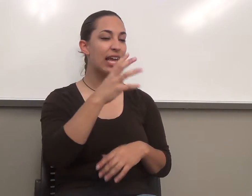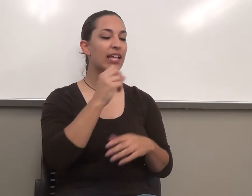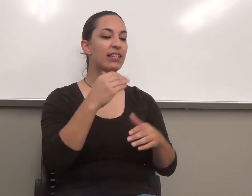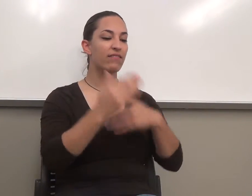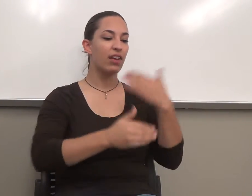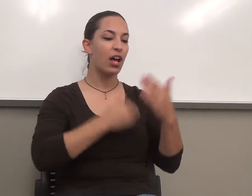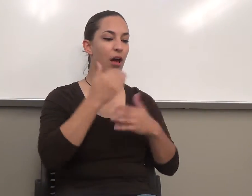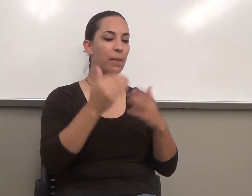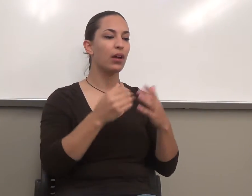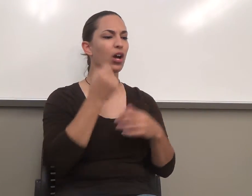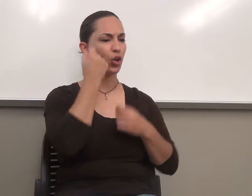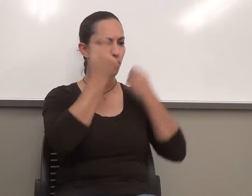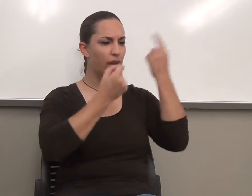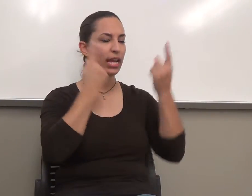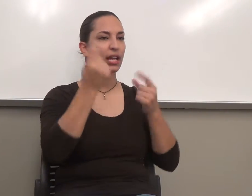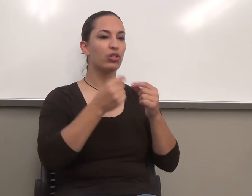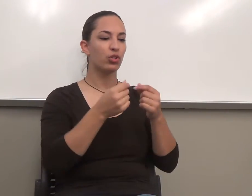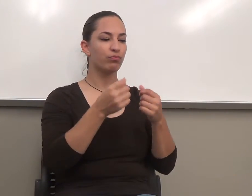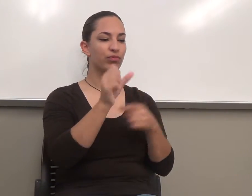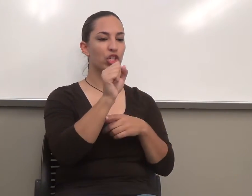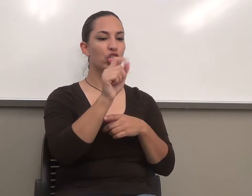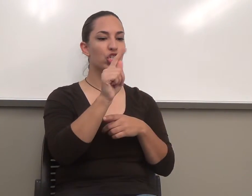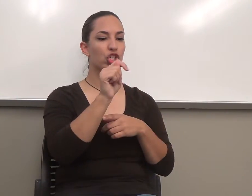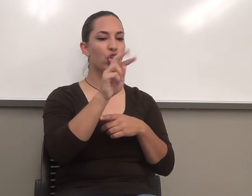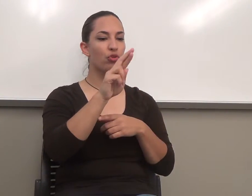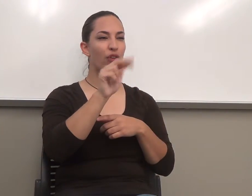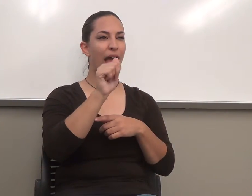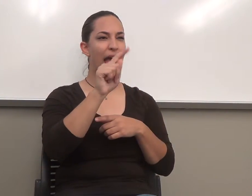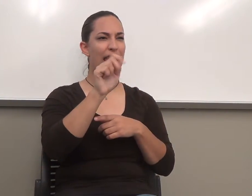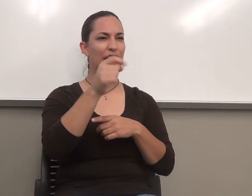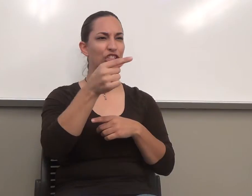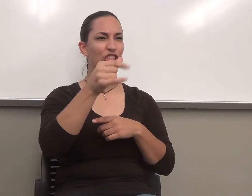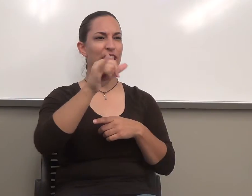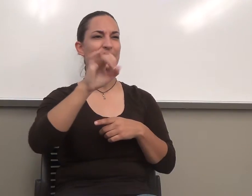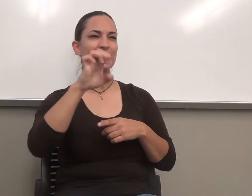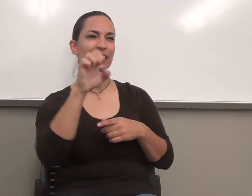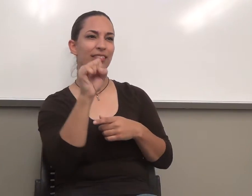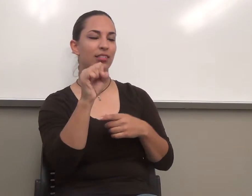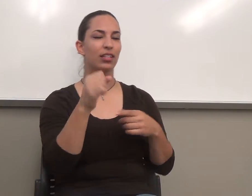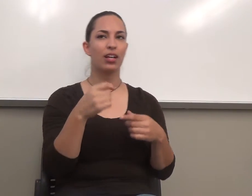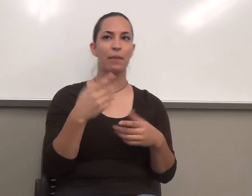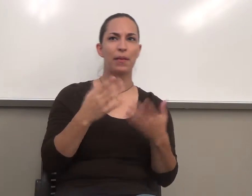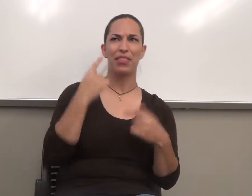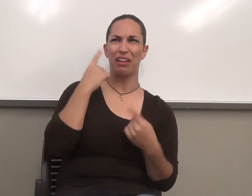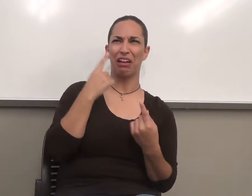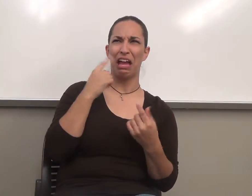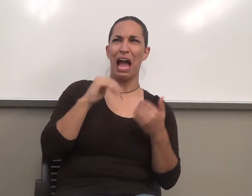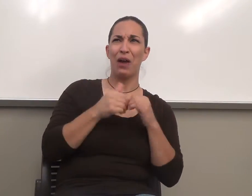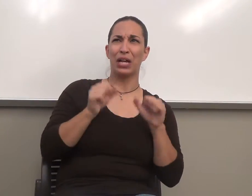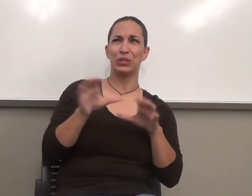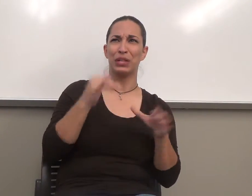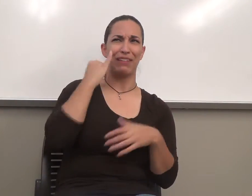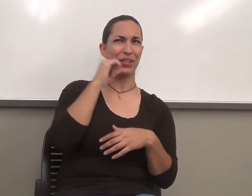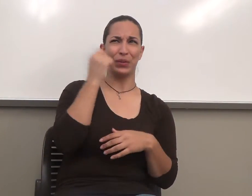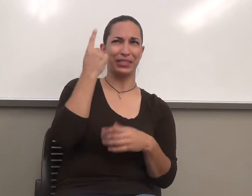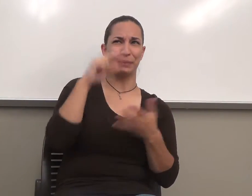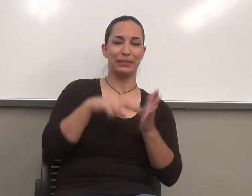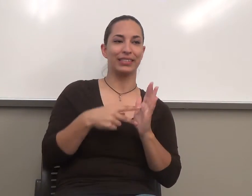and essays. Okay? I'm just going think, what does that mean? How can I do it if I don't even know what it means? We'll sort that out.